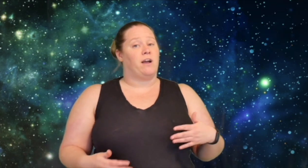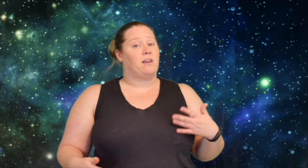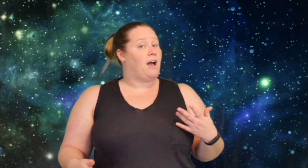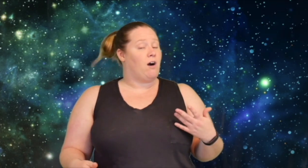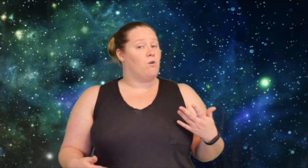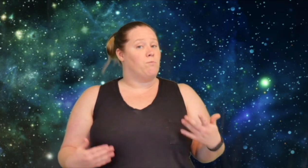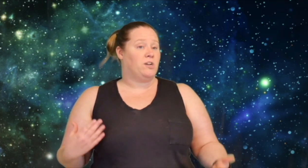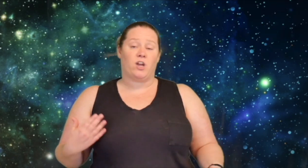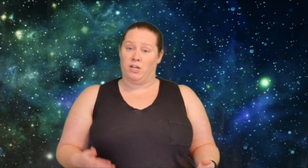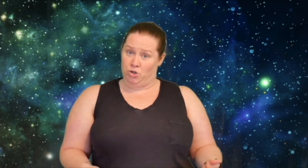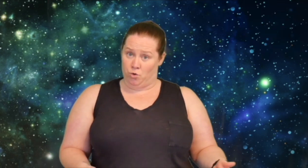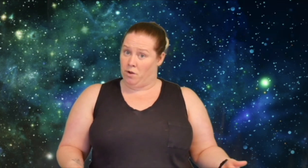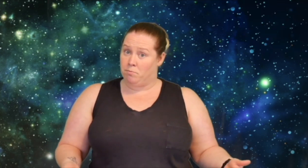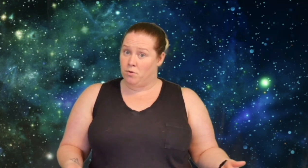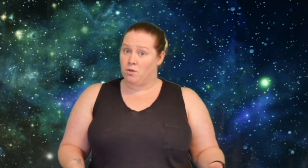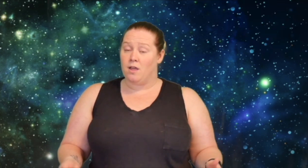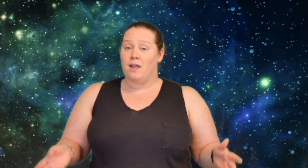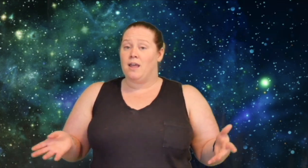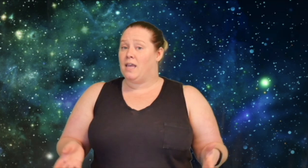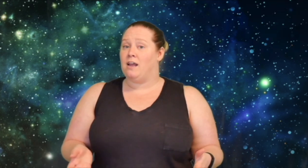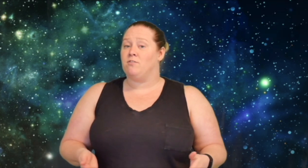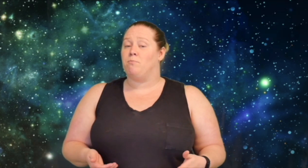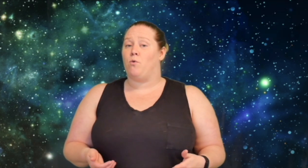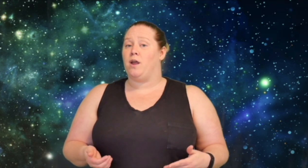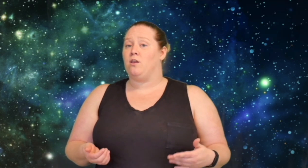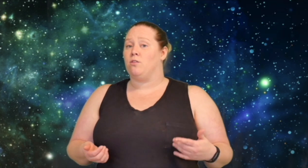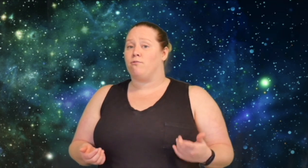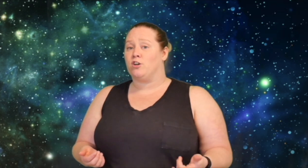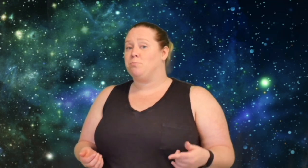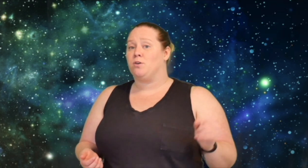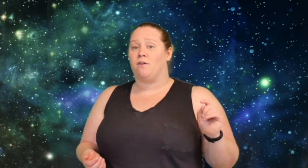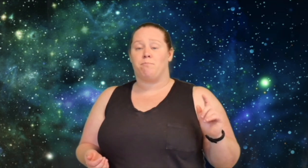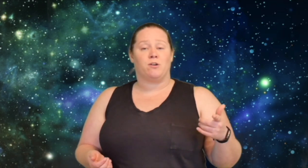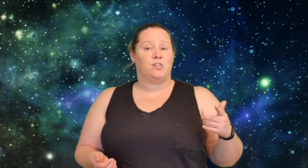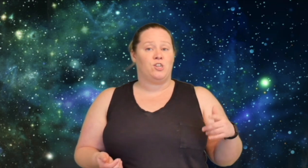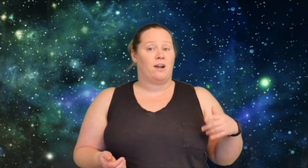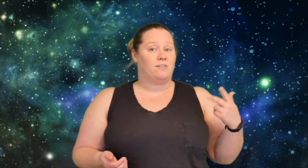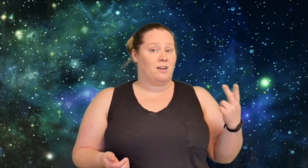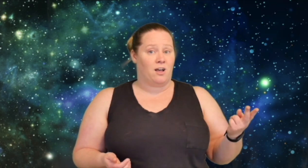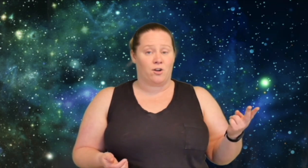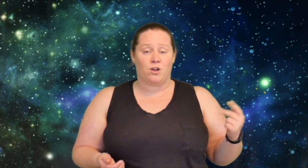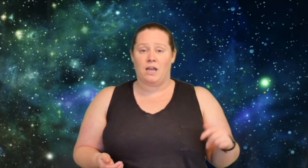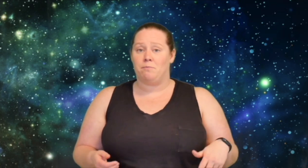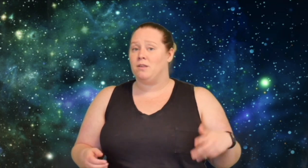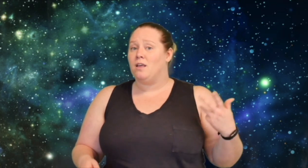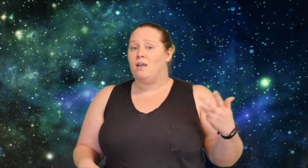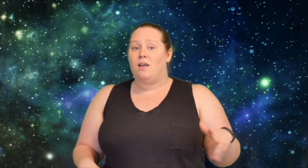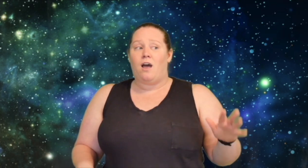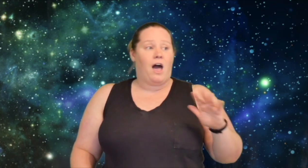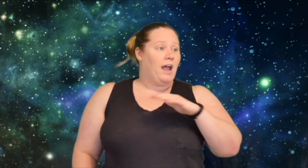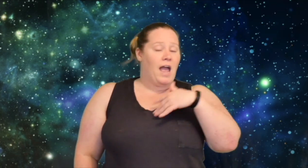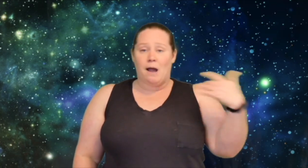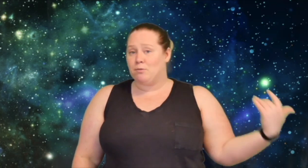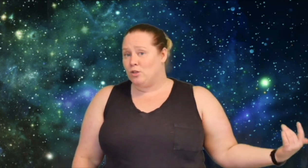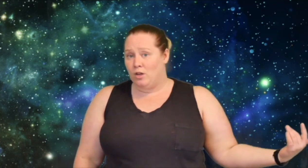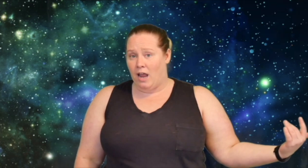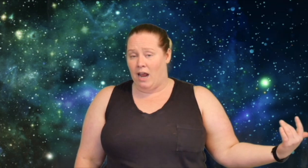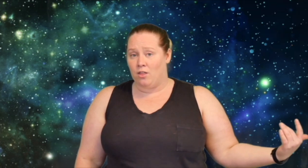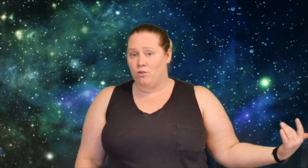how much I enjoy a book. Case in point, the first book of Percy Jackson and Hunger Games, I absolutely hated those